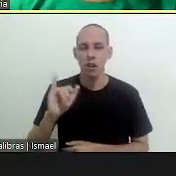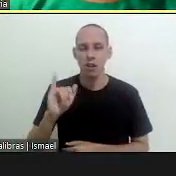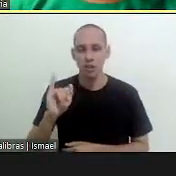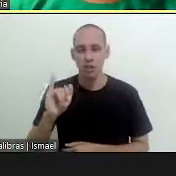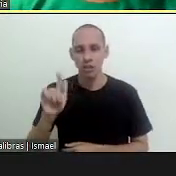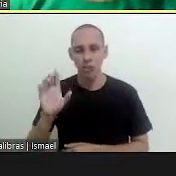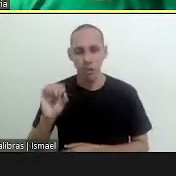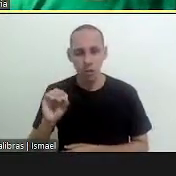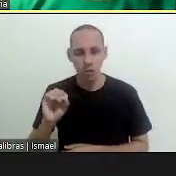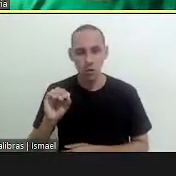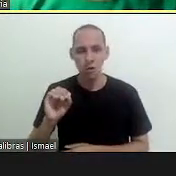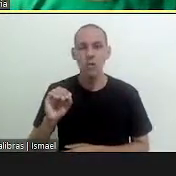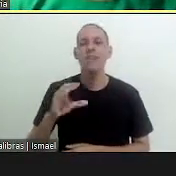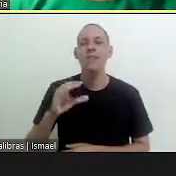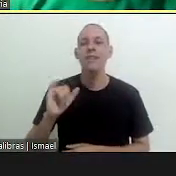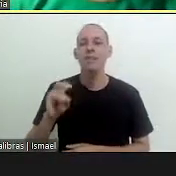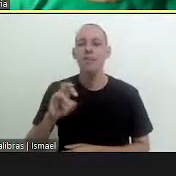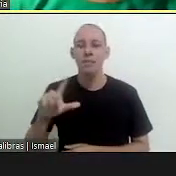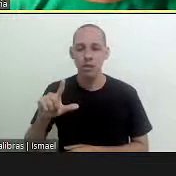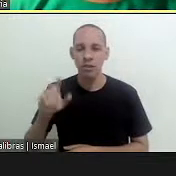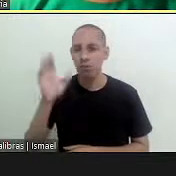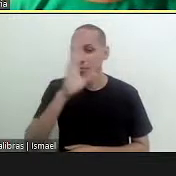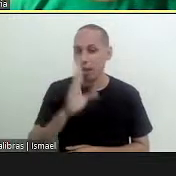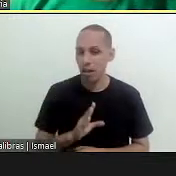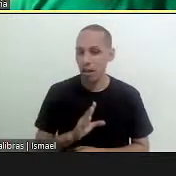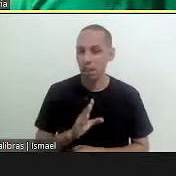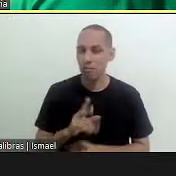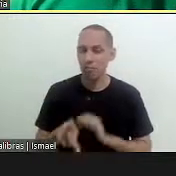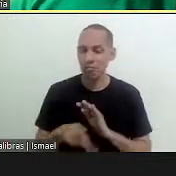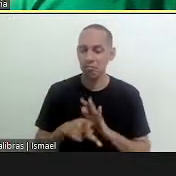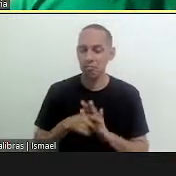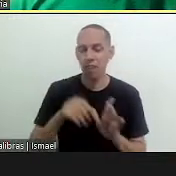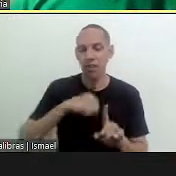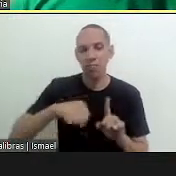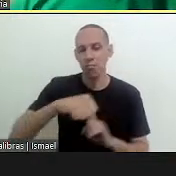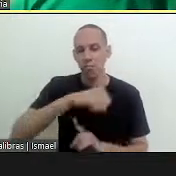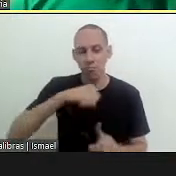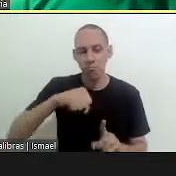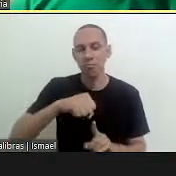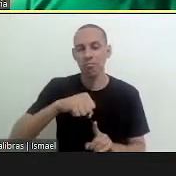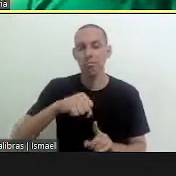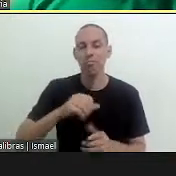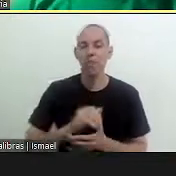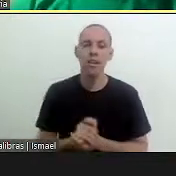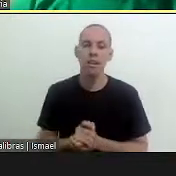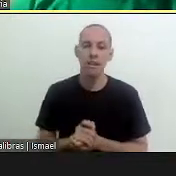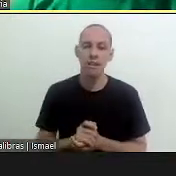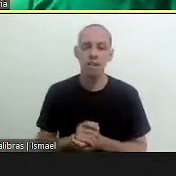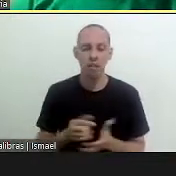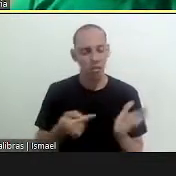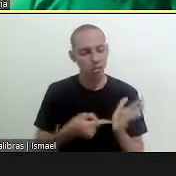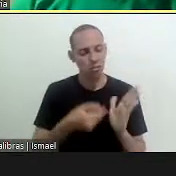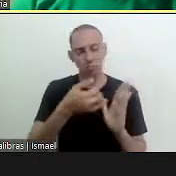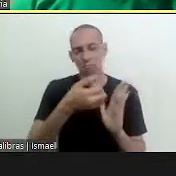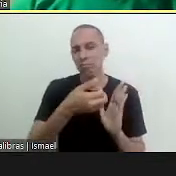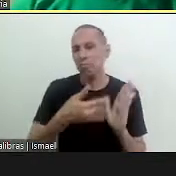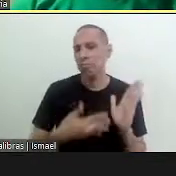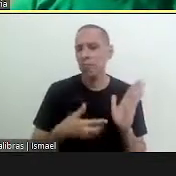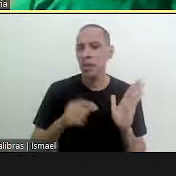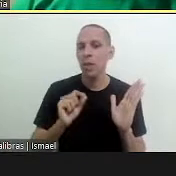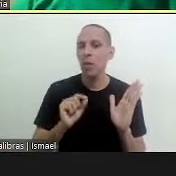code establishes for the civil society organizations and it